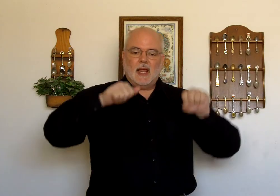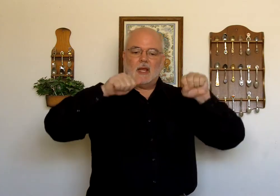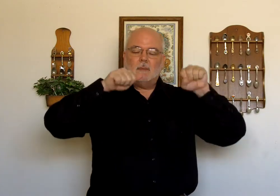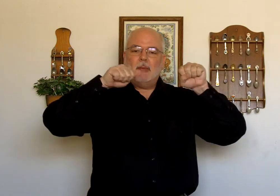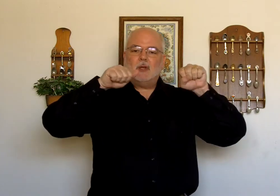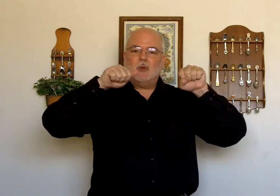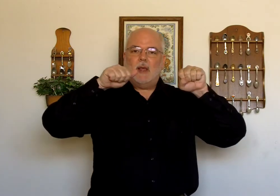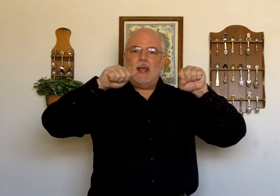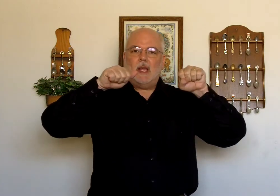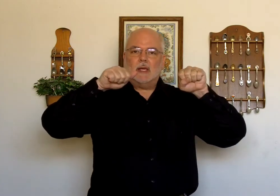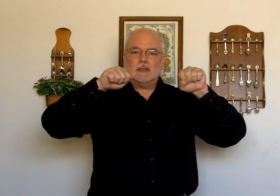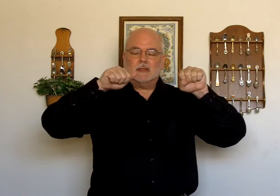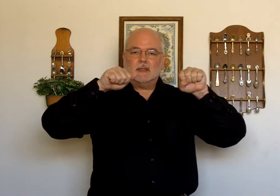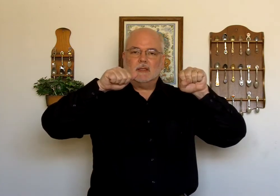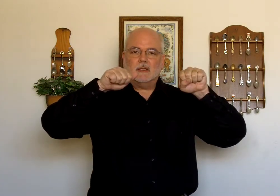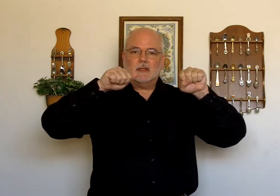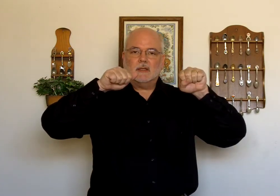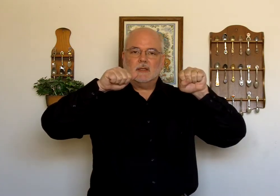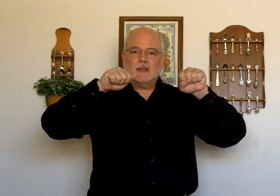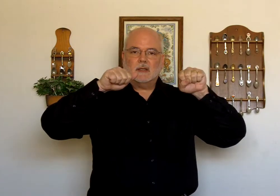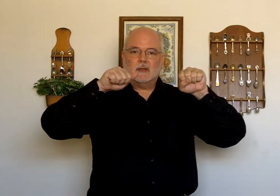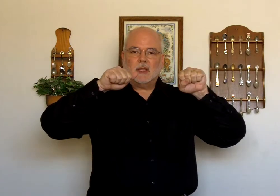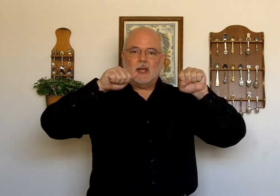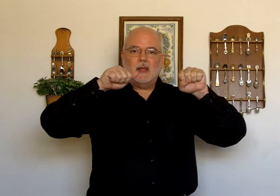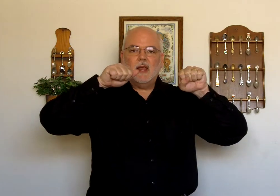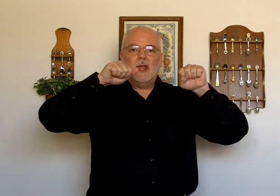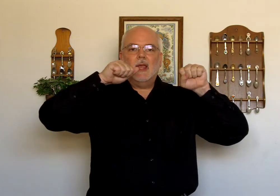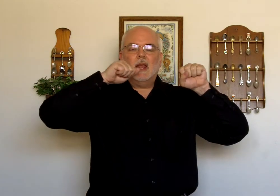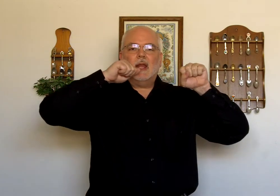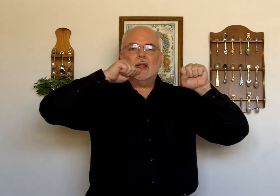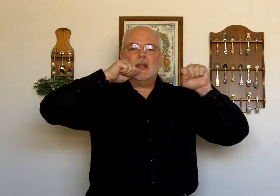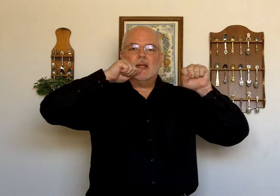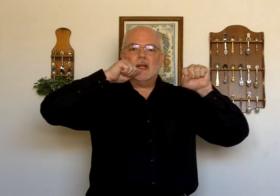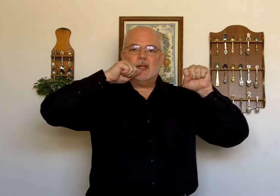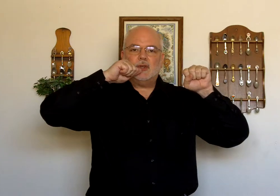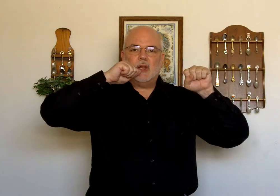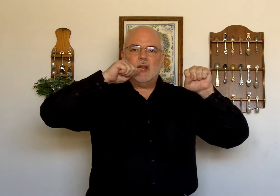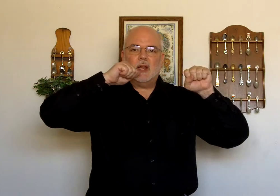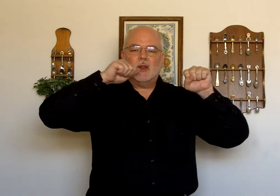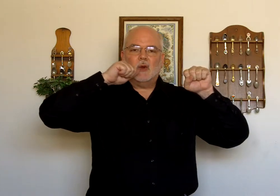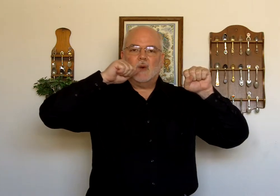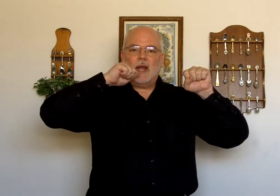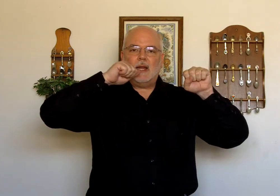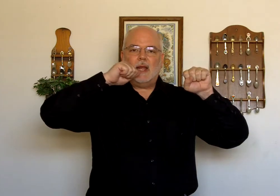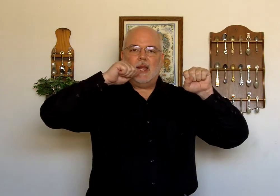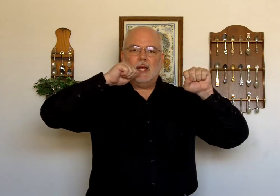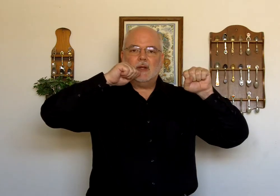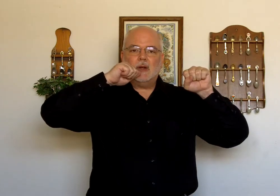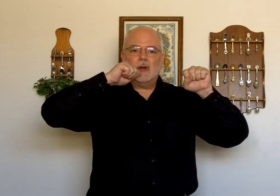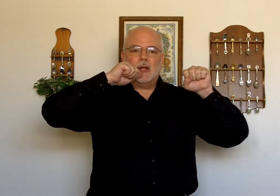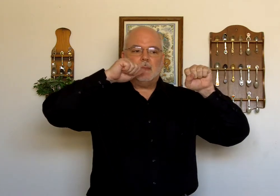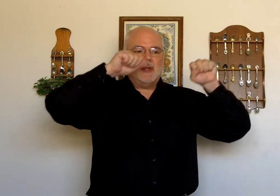Make two A hands. Okay? Touch the right A hand to your lip.